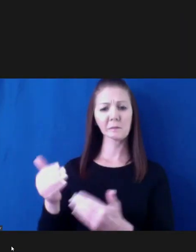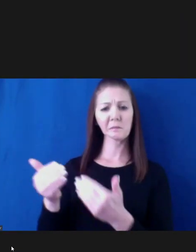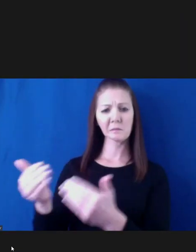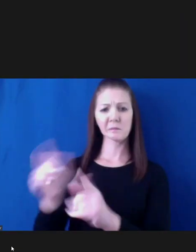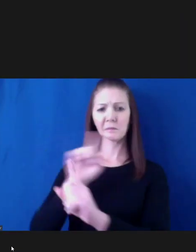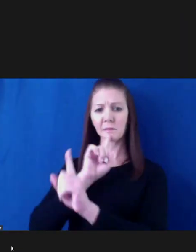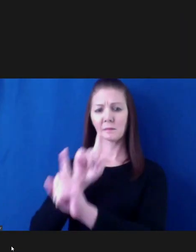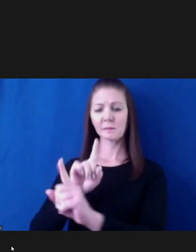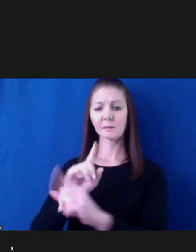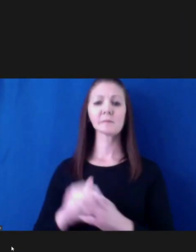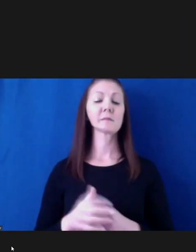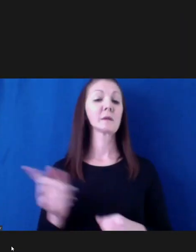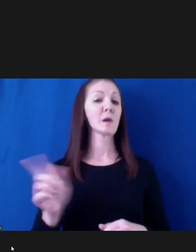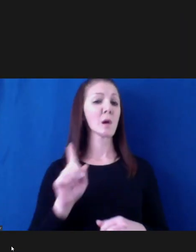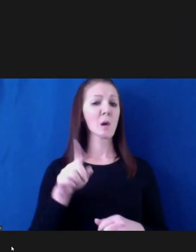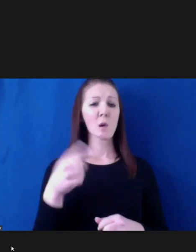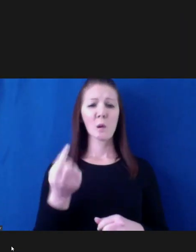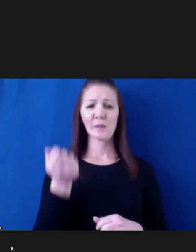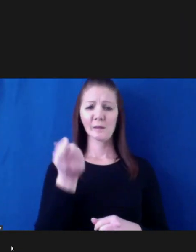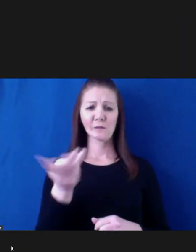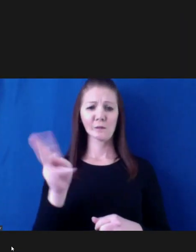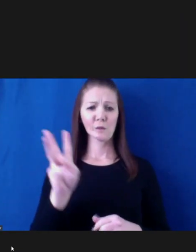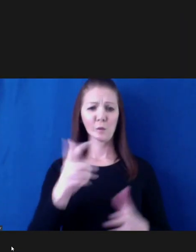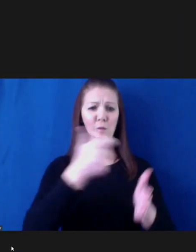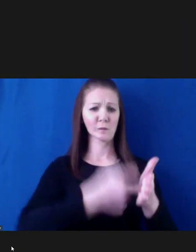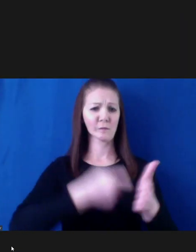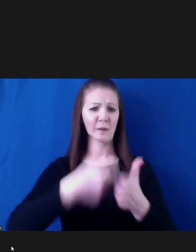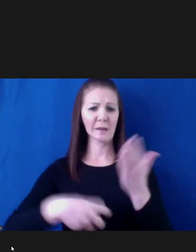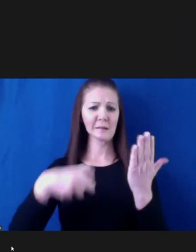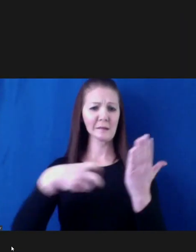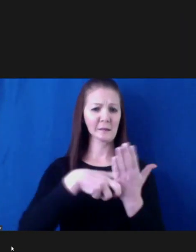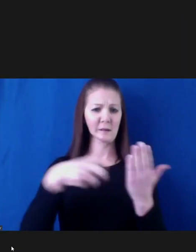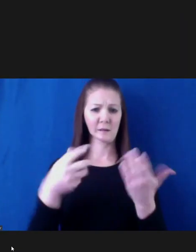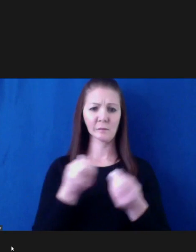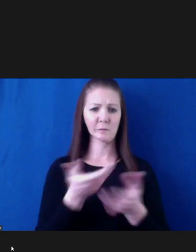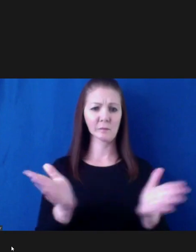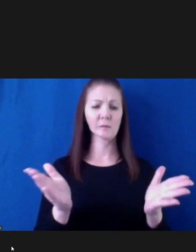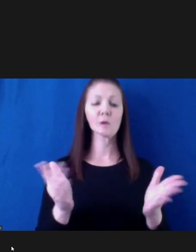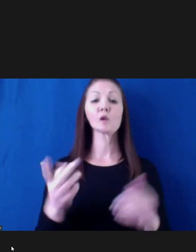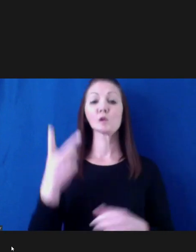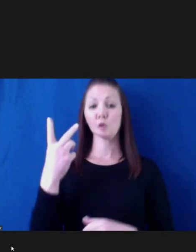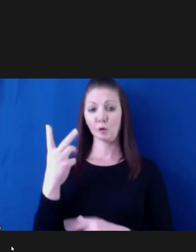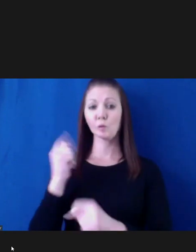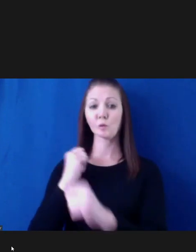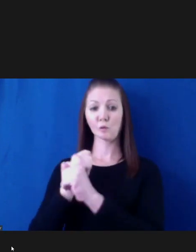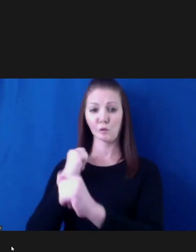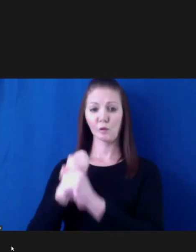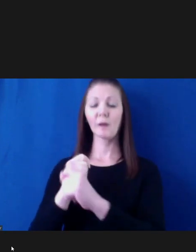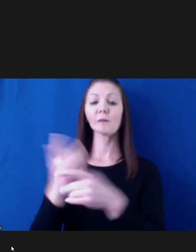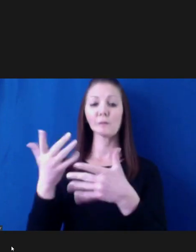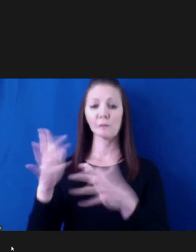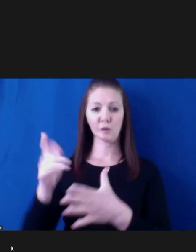So there's only been a handful of infractions issued. However, two tractor trailers were cited for the violation of the ban.